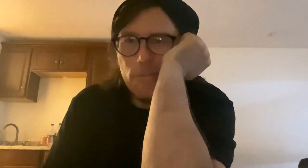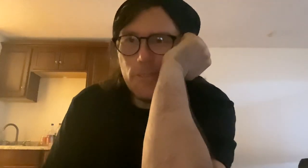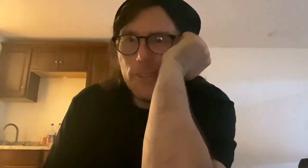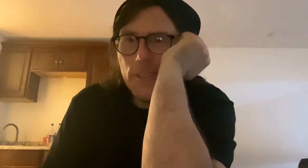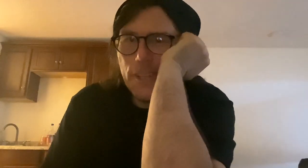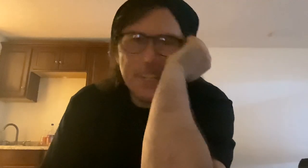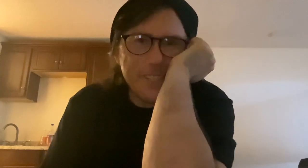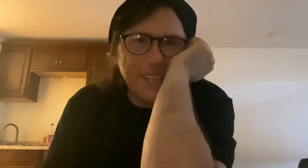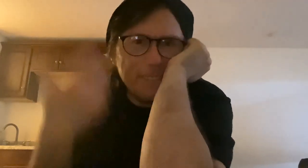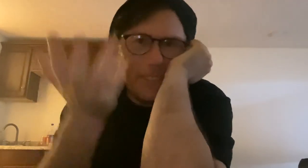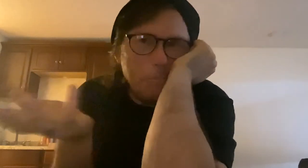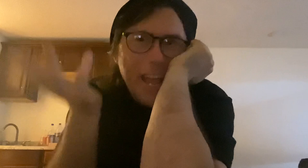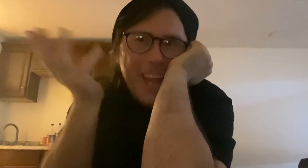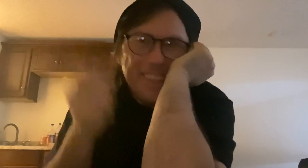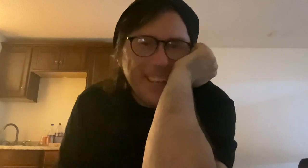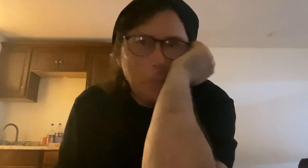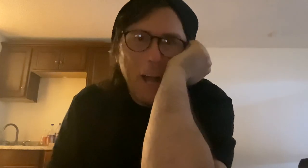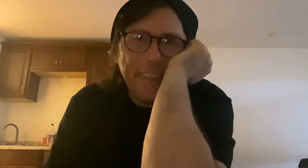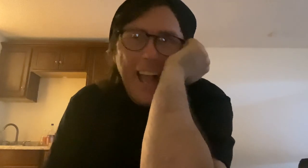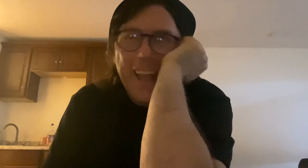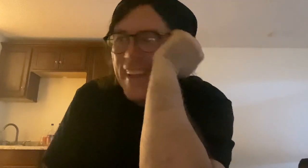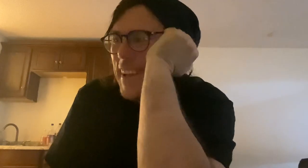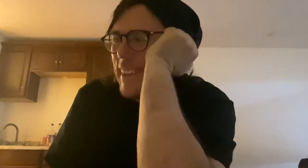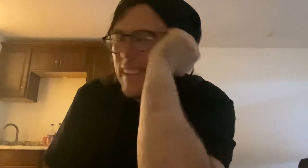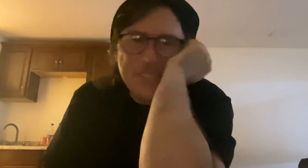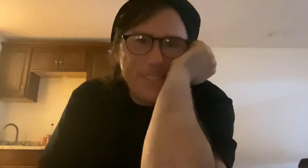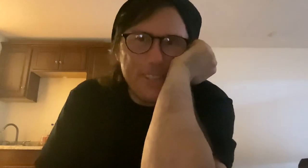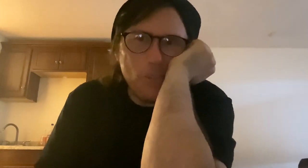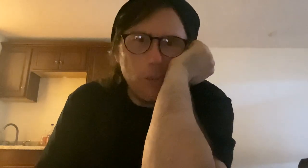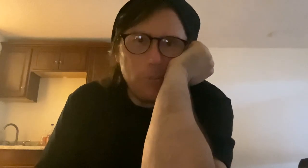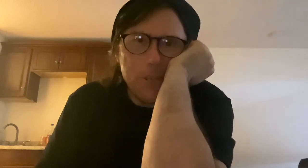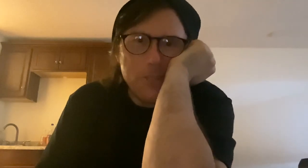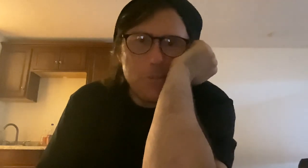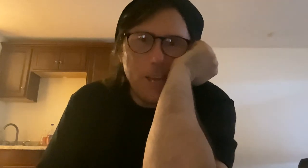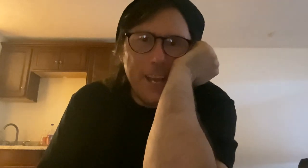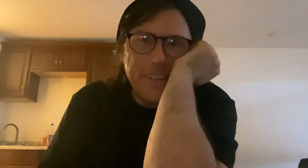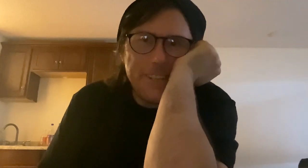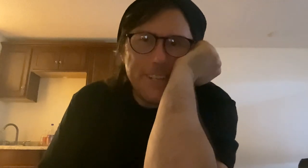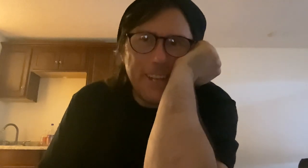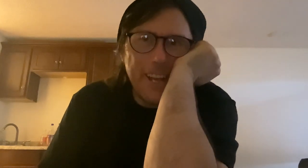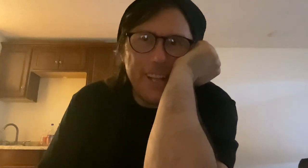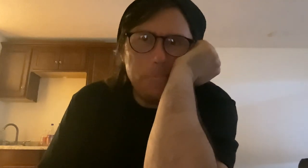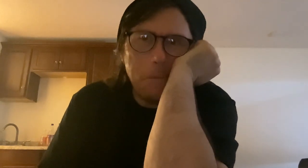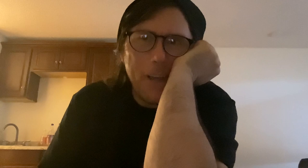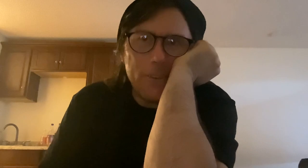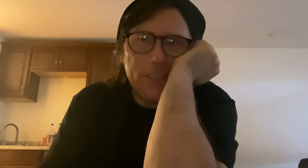So that's kind of the bad thing about that. That's also one of the reasons why I did not bother to